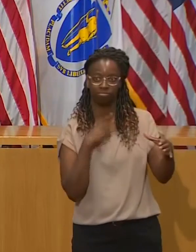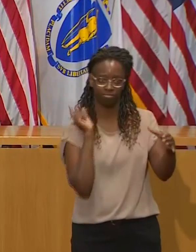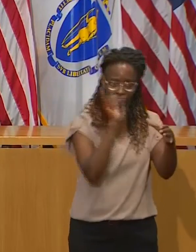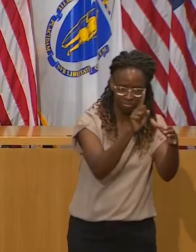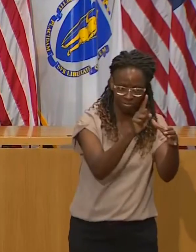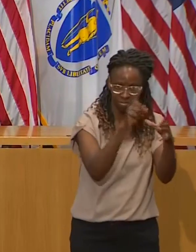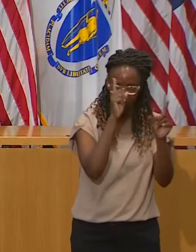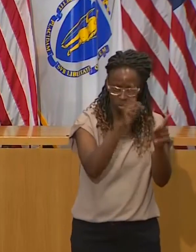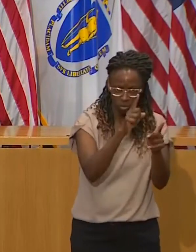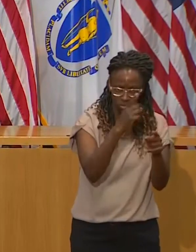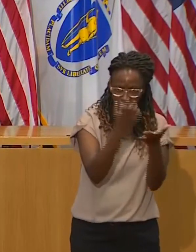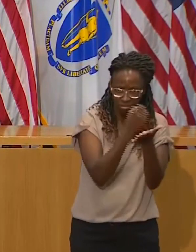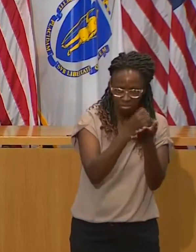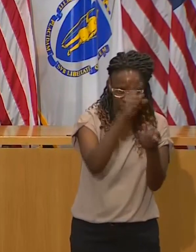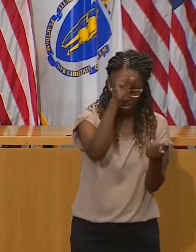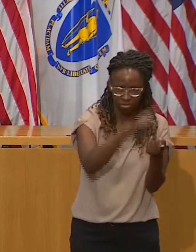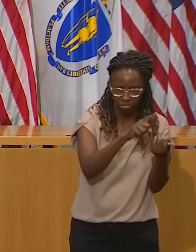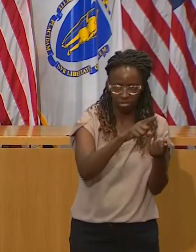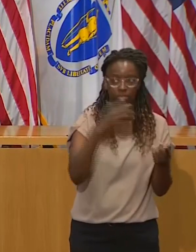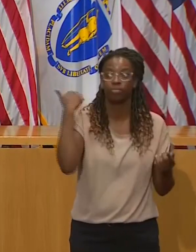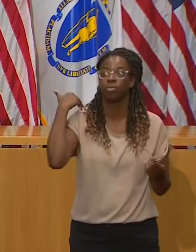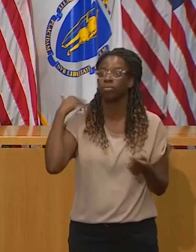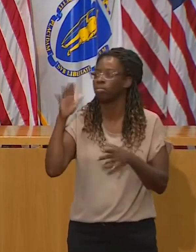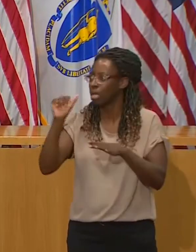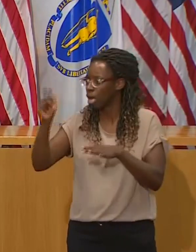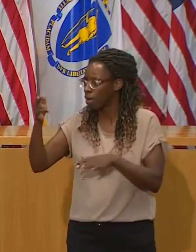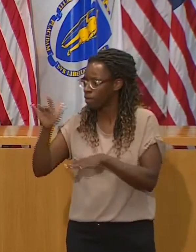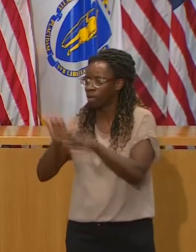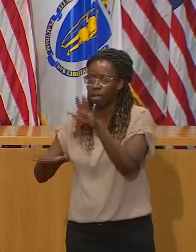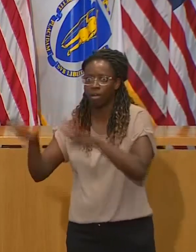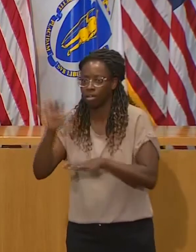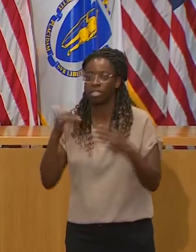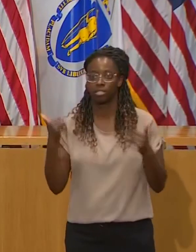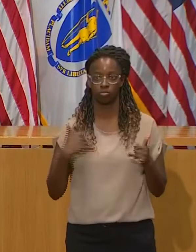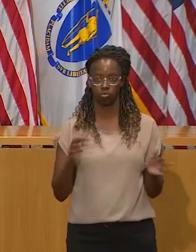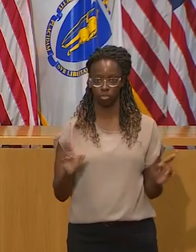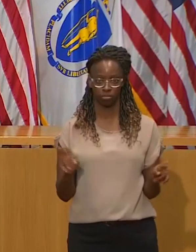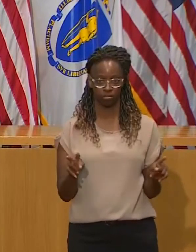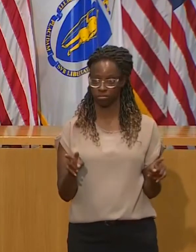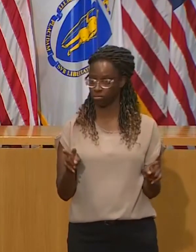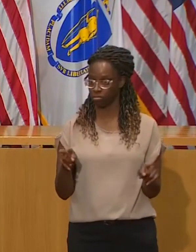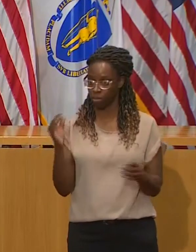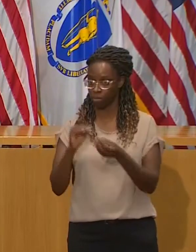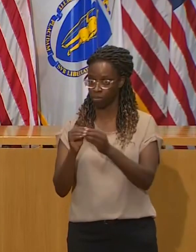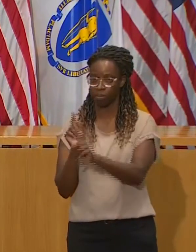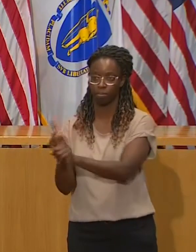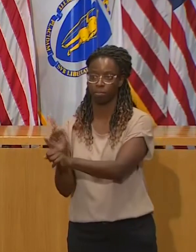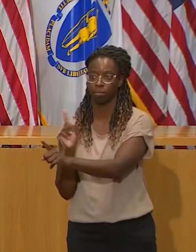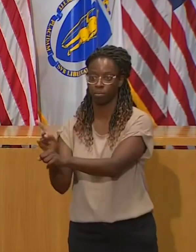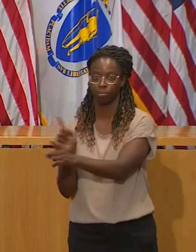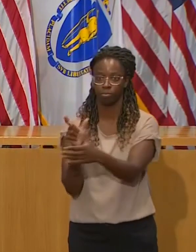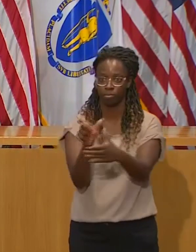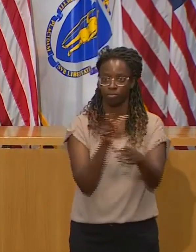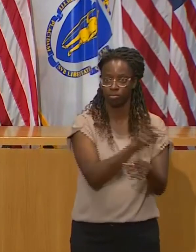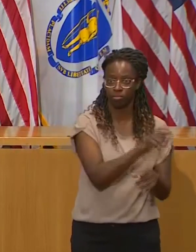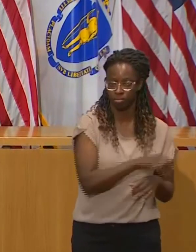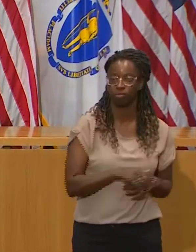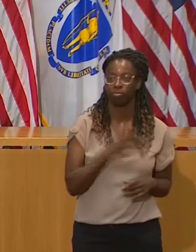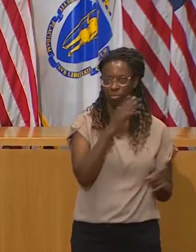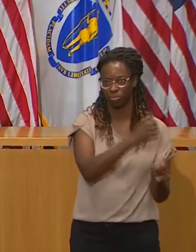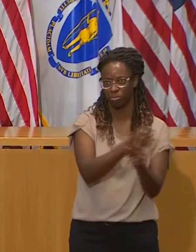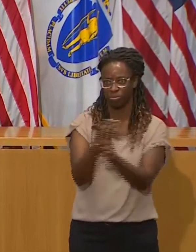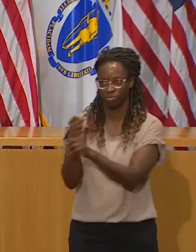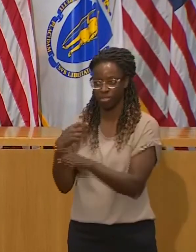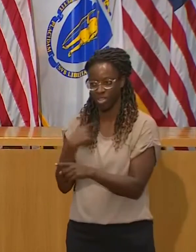people generally can make an impact. And it's our hope and our expectation that people will do that. Are there